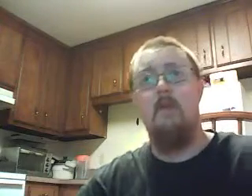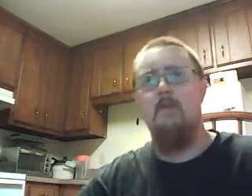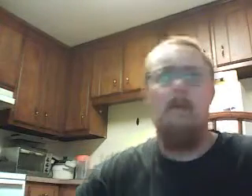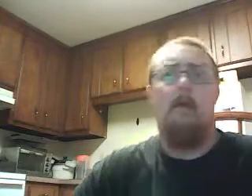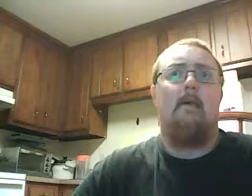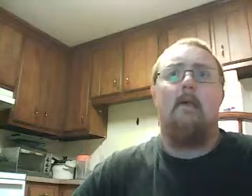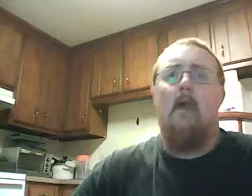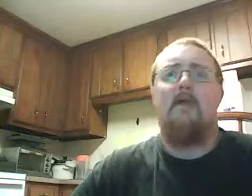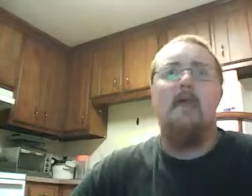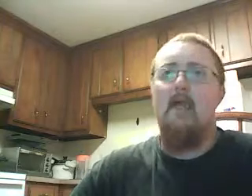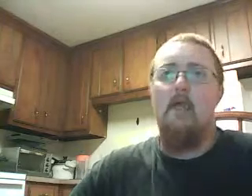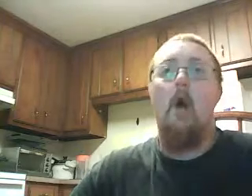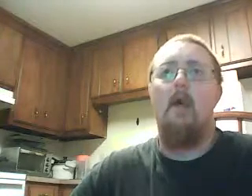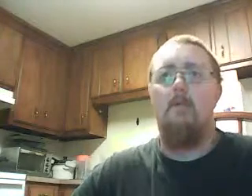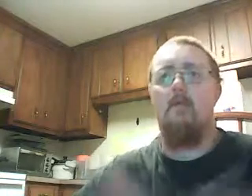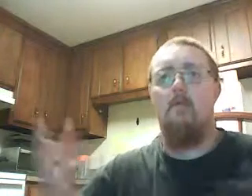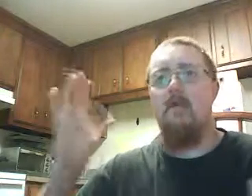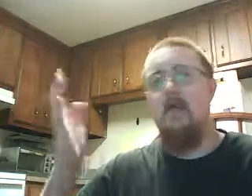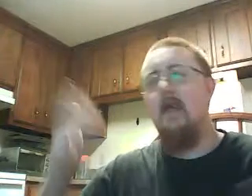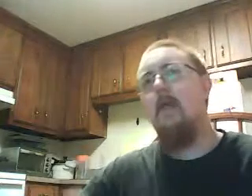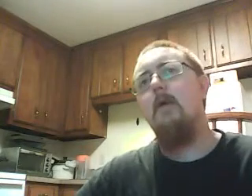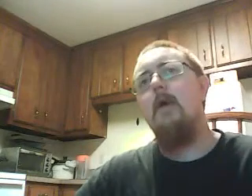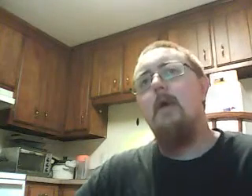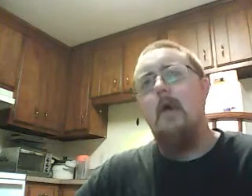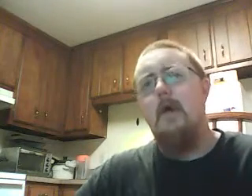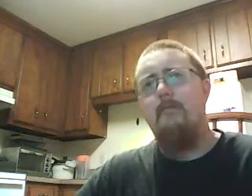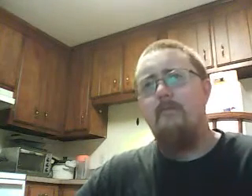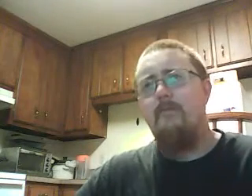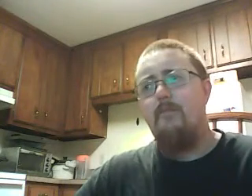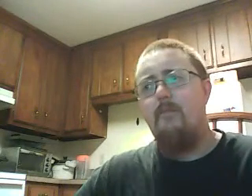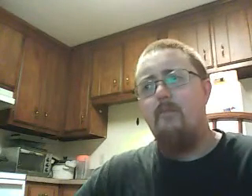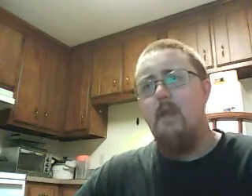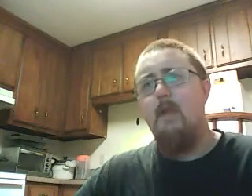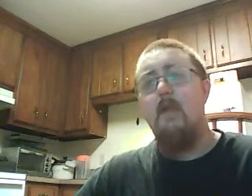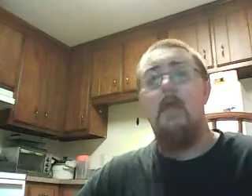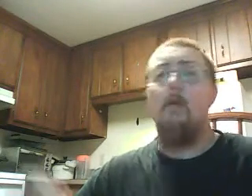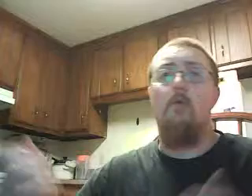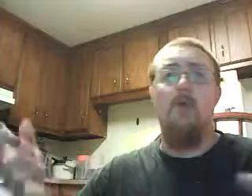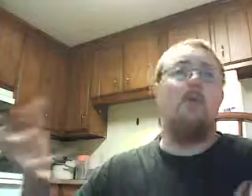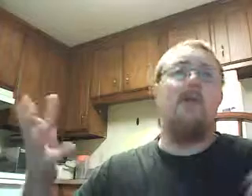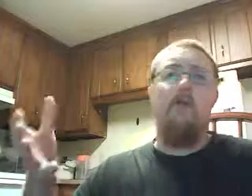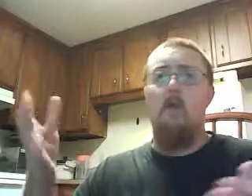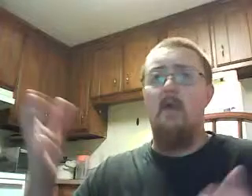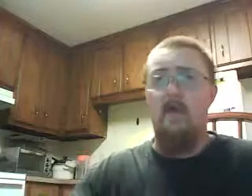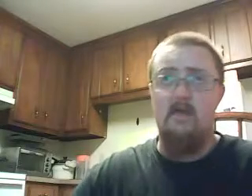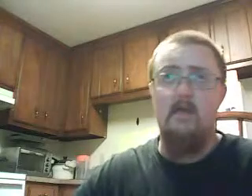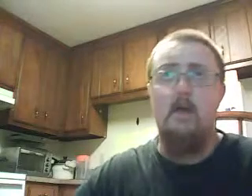because I just hate getting caught. And like, oh, what do you say? You know, um, but, you know, Goodwill does throw away things. So